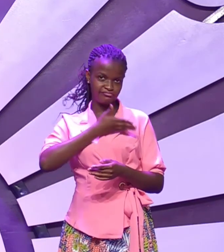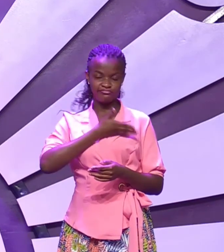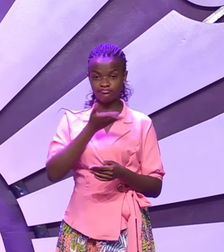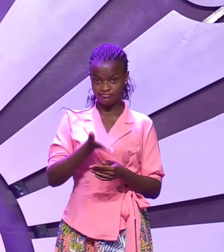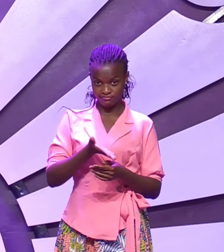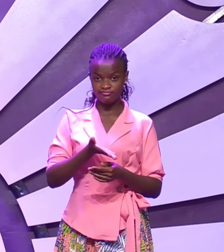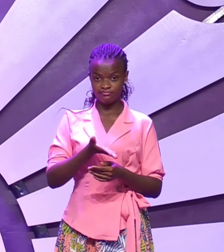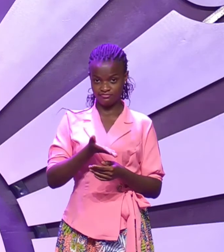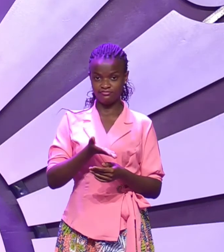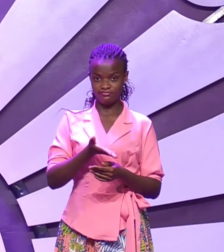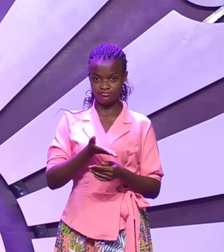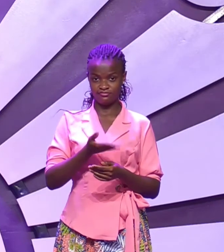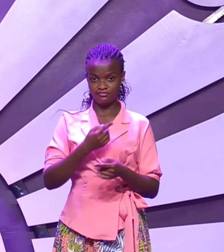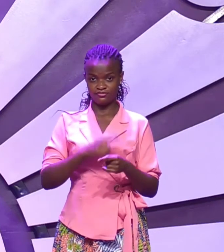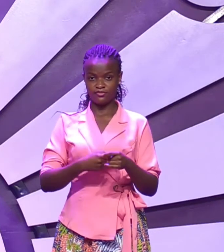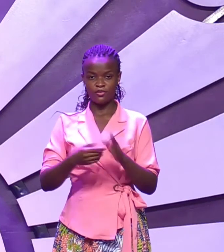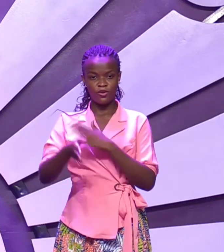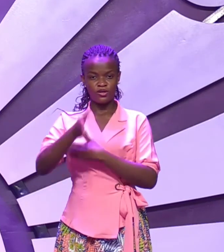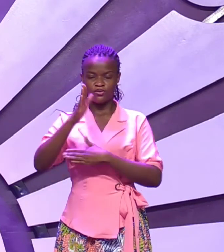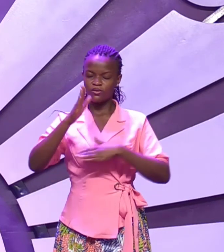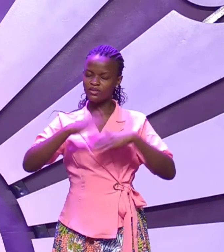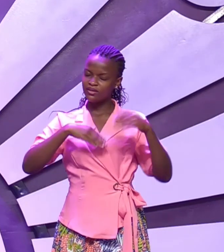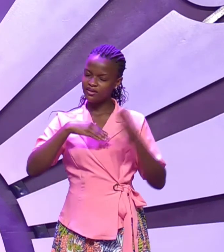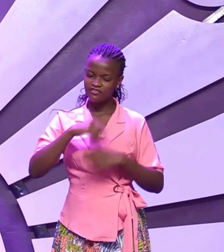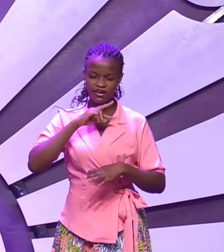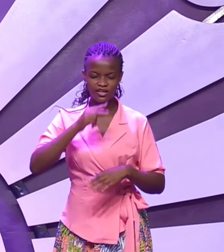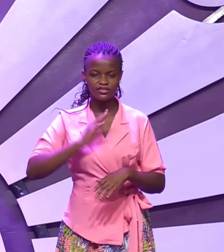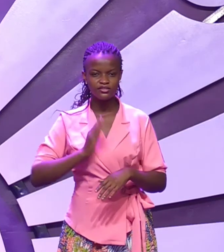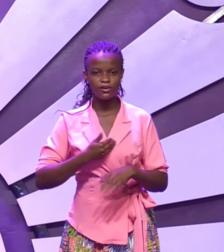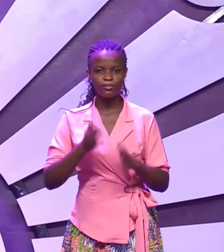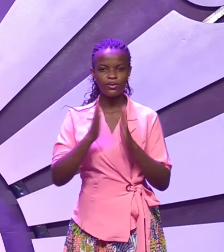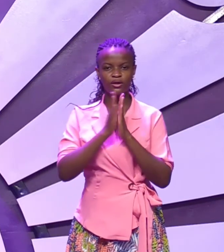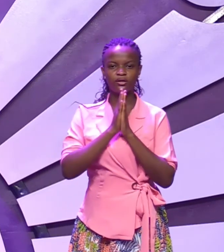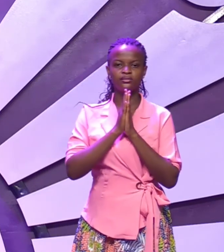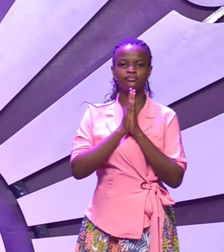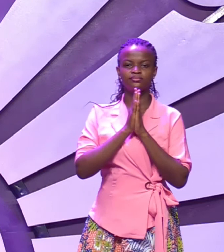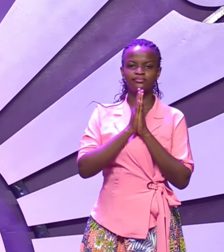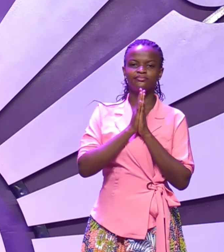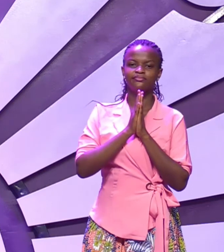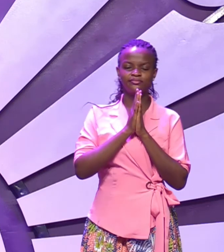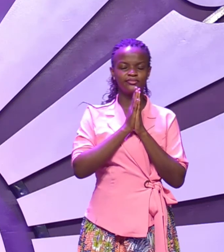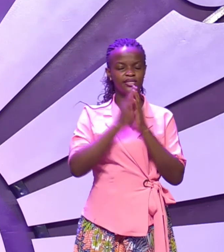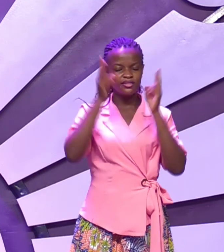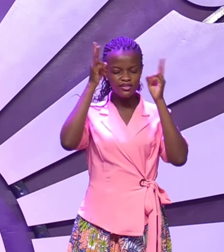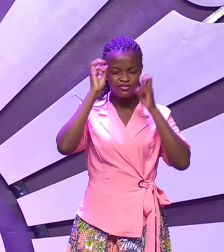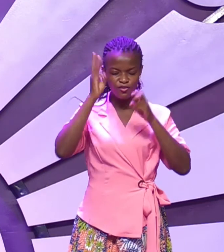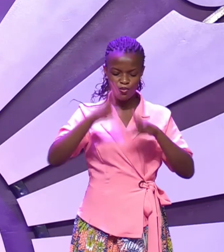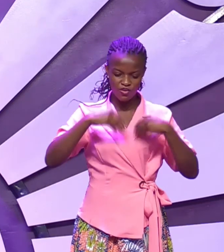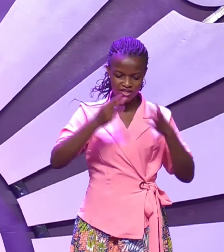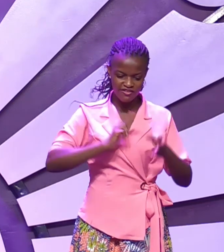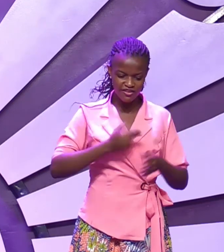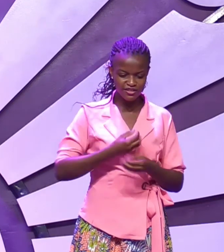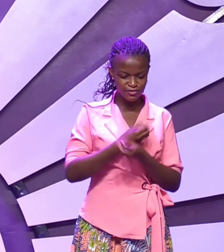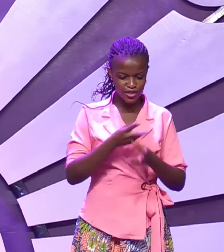when God does not answer our prayers the devil will give us reasons why